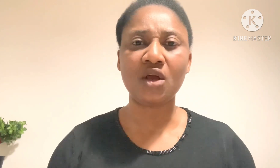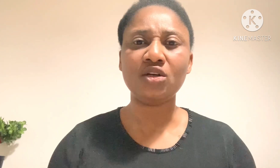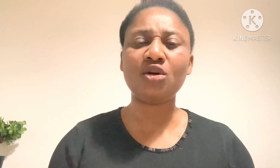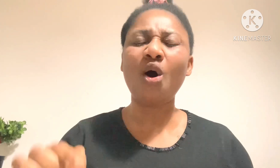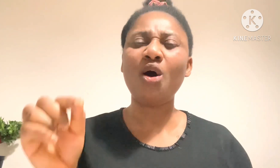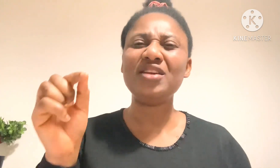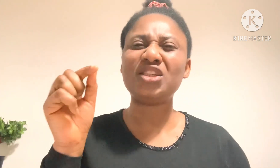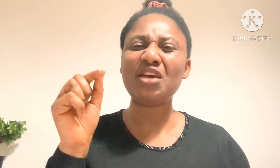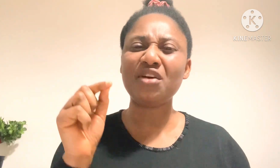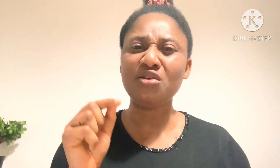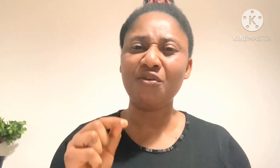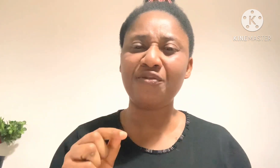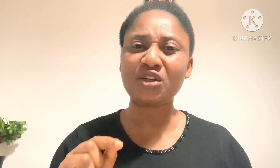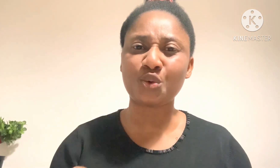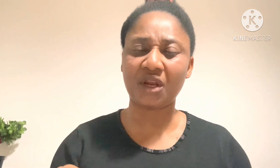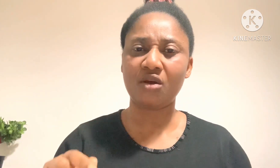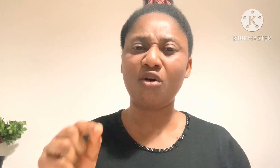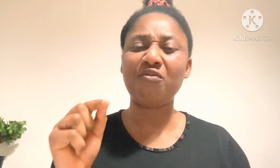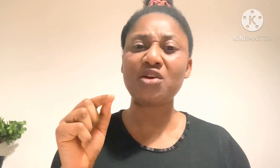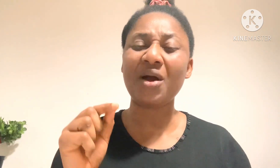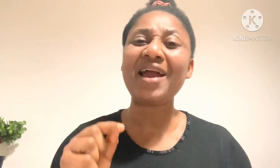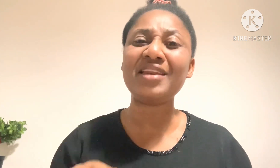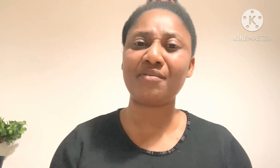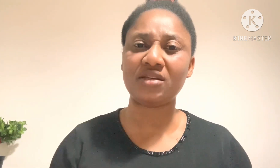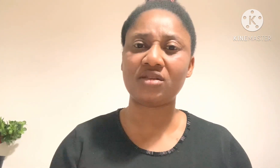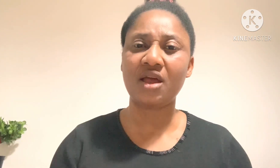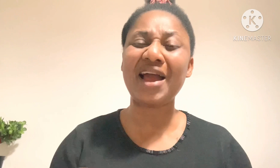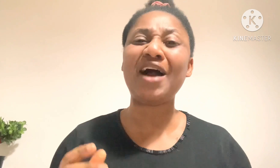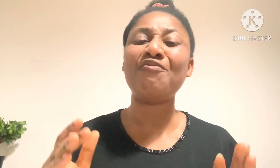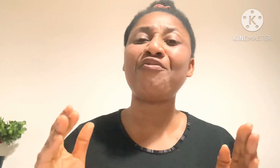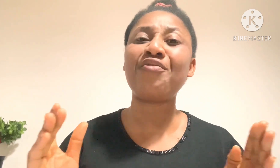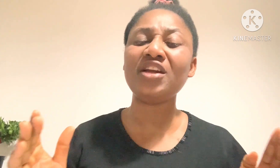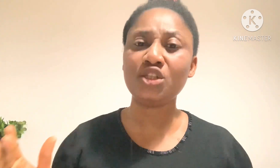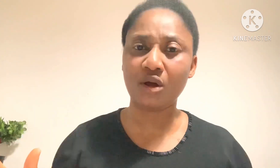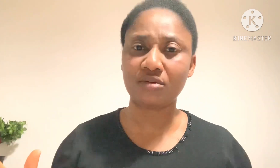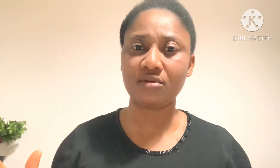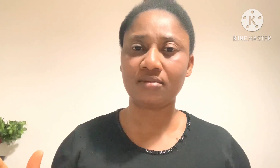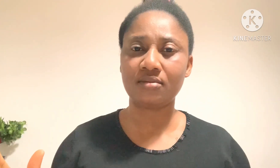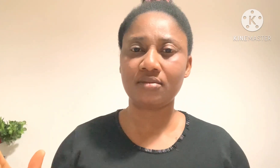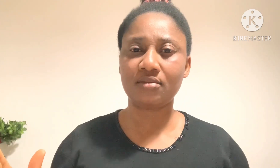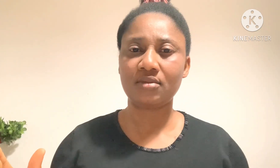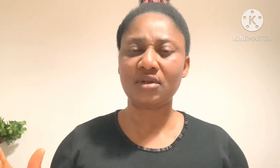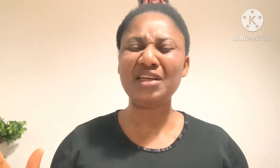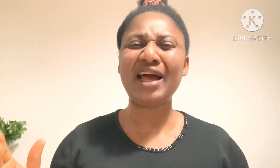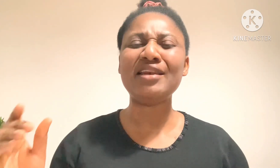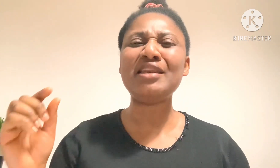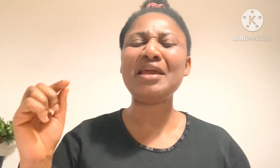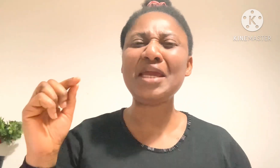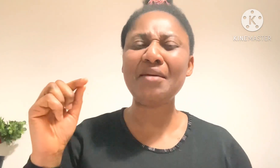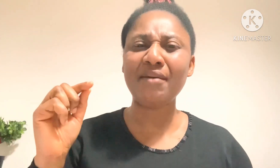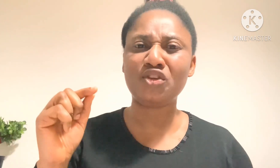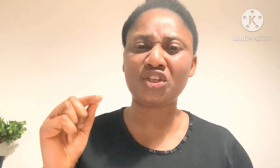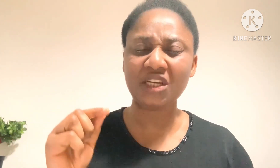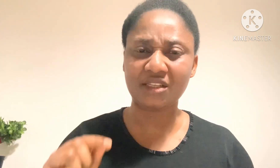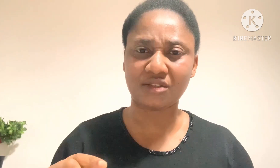God is giving you victory over your enemies. And freedom. In the name of Jesus.